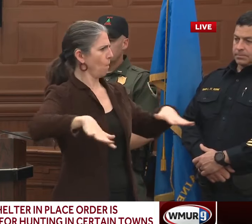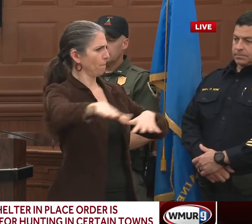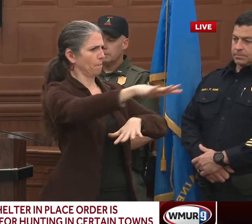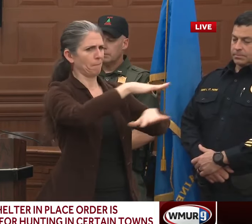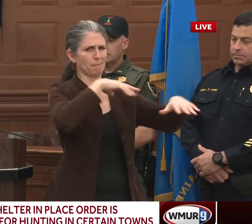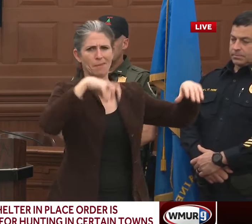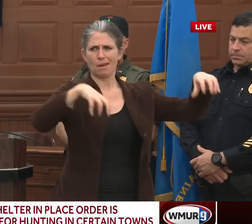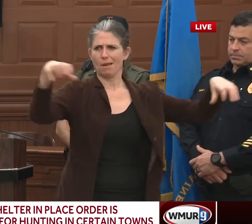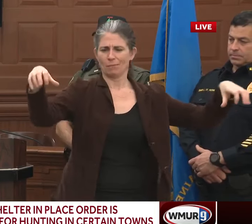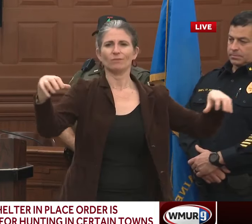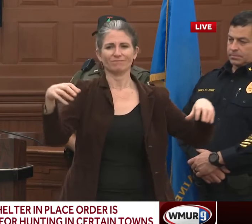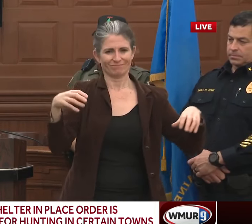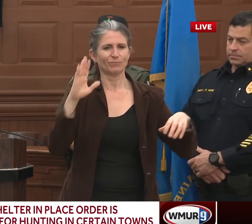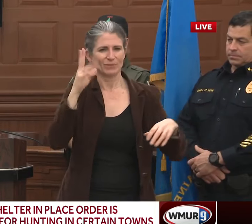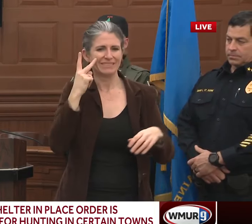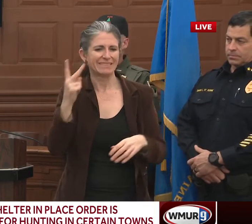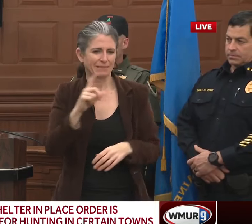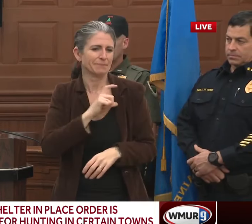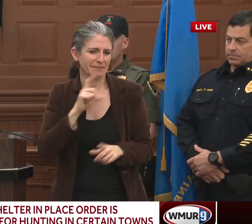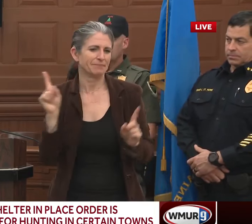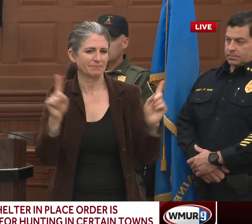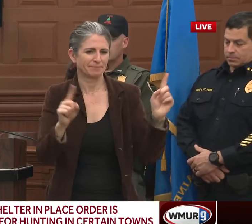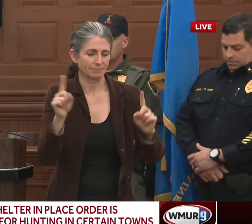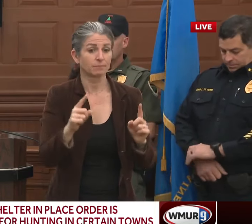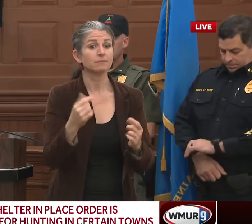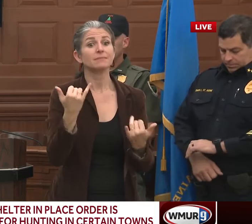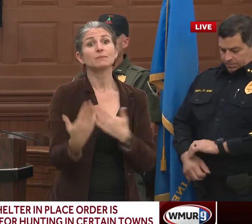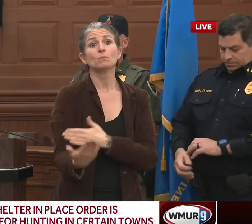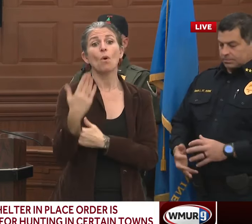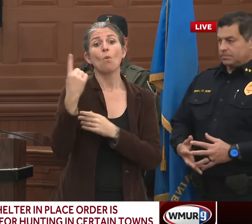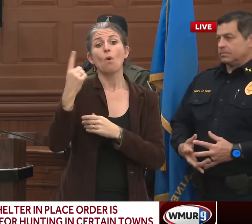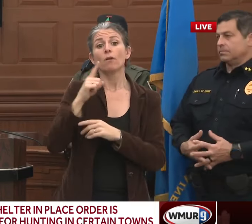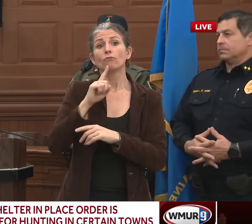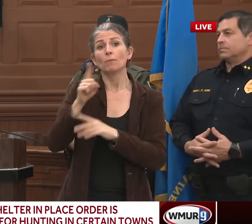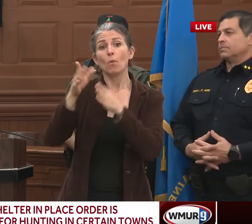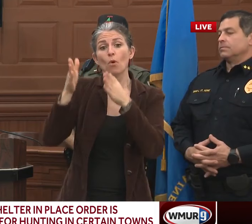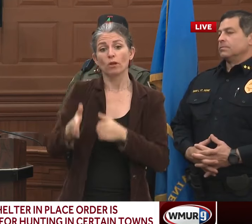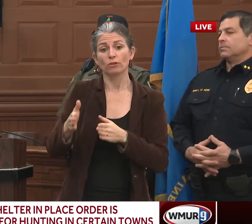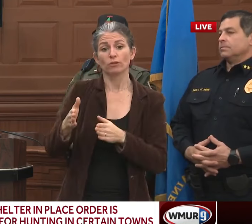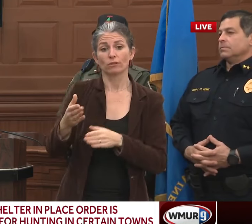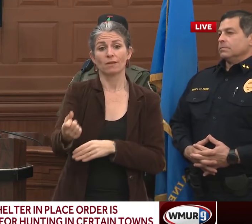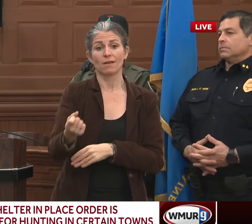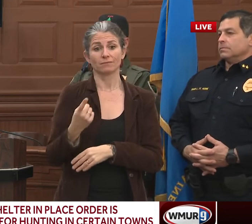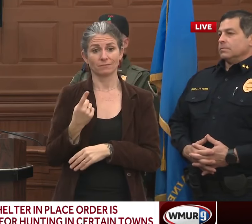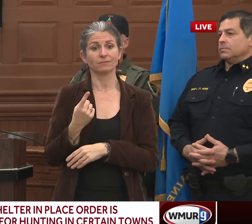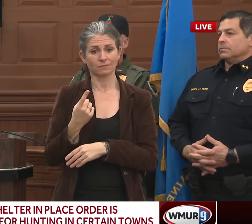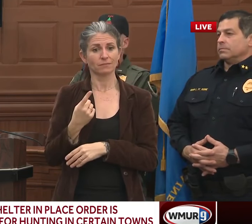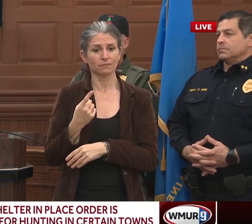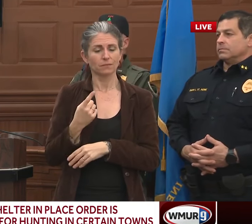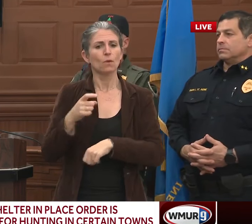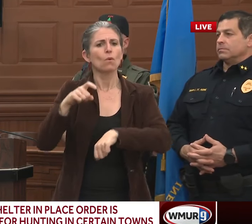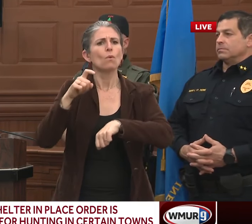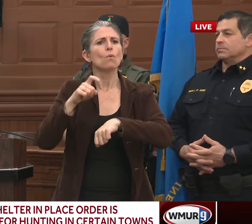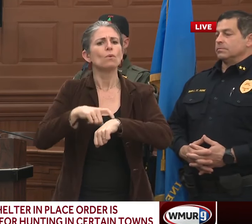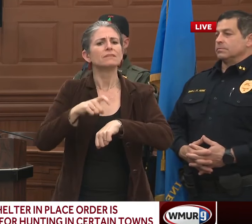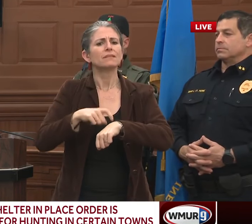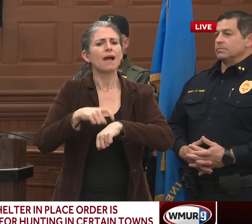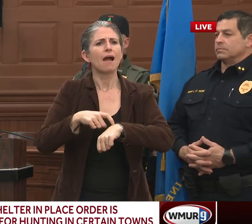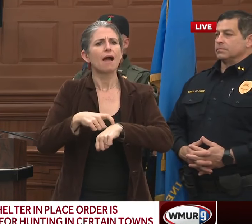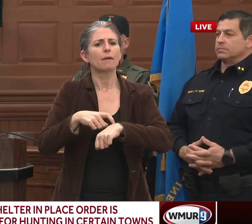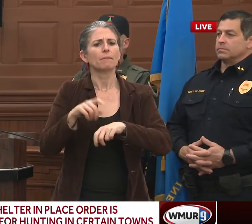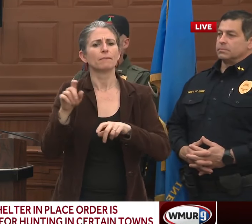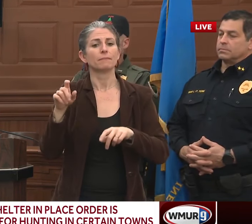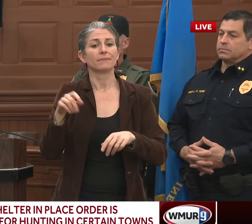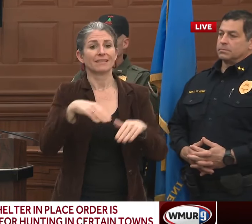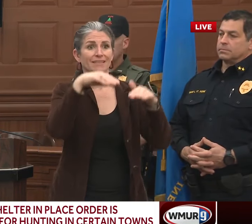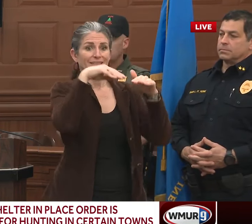on that, which was hot off the presses walking out the door to come here today. So spare time,